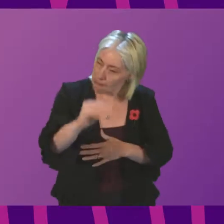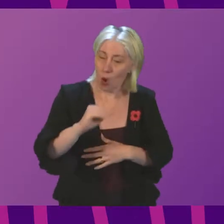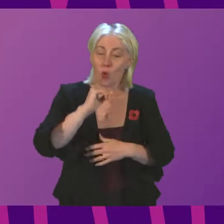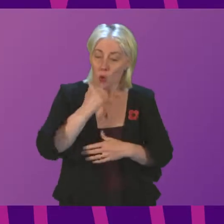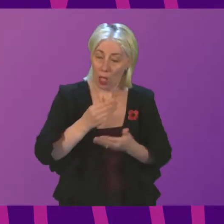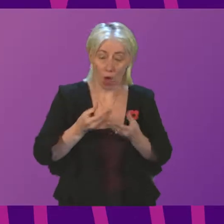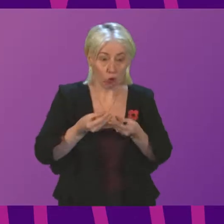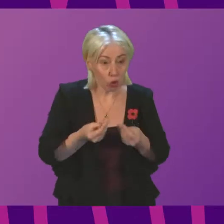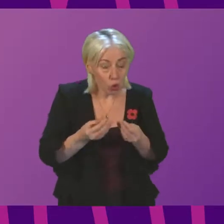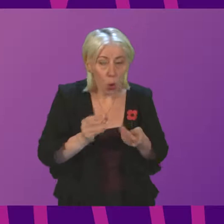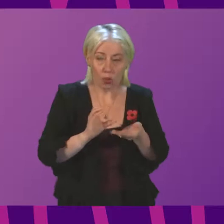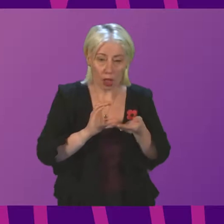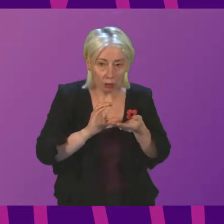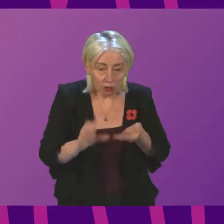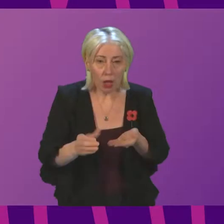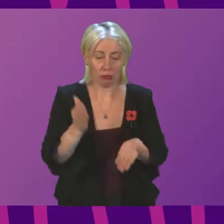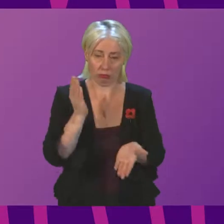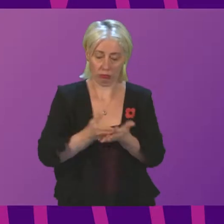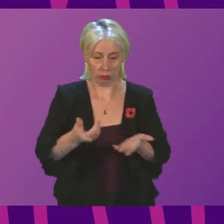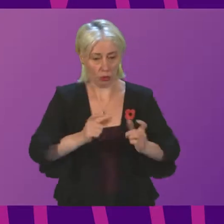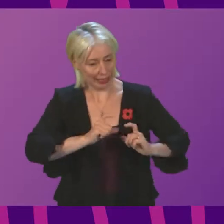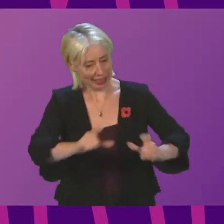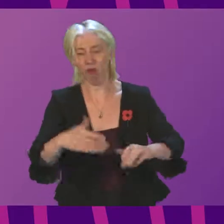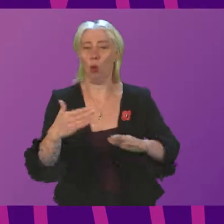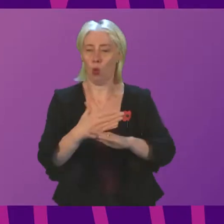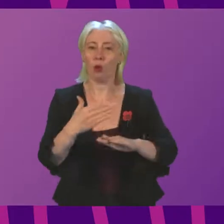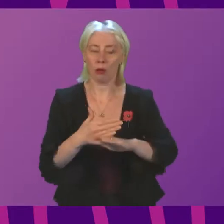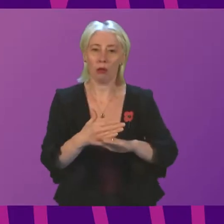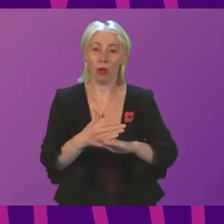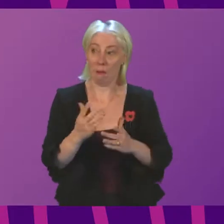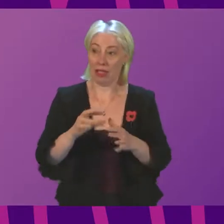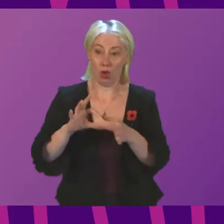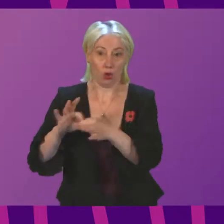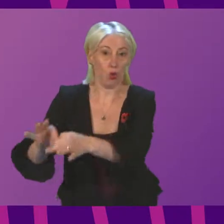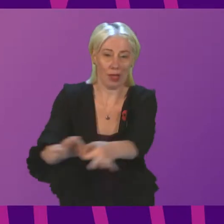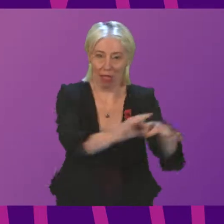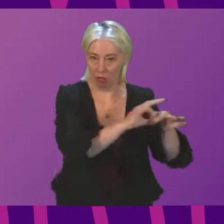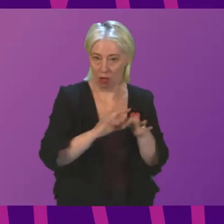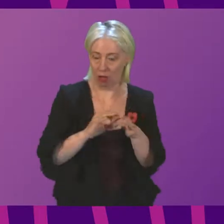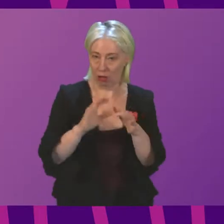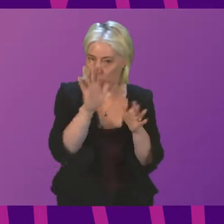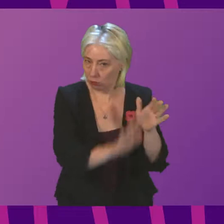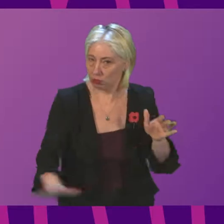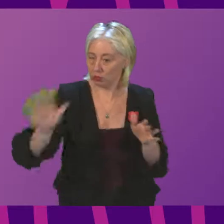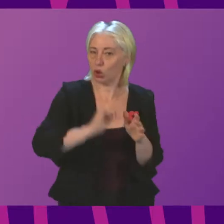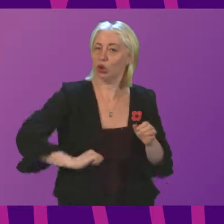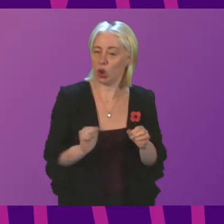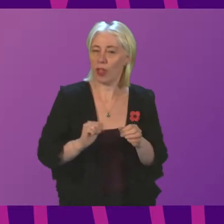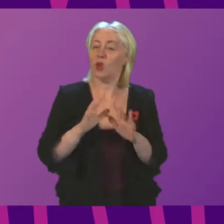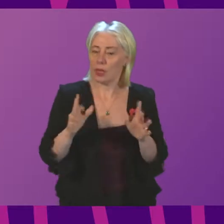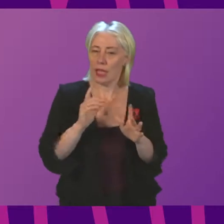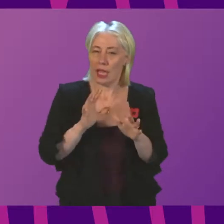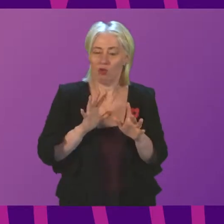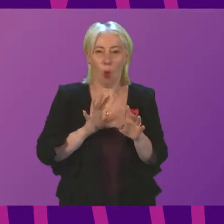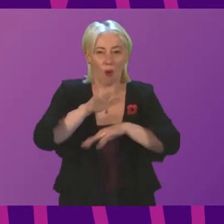to enable them to be able to continue to do that work so that together we can, as a country, overcome the enormous burdens